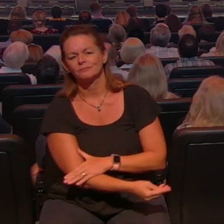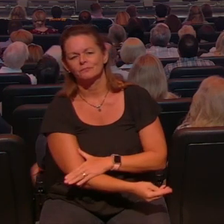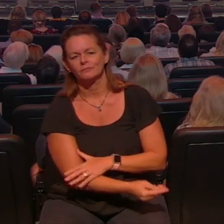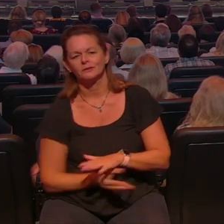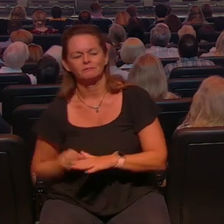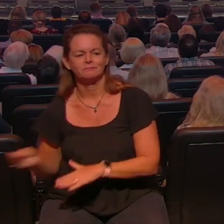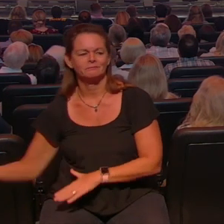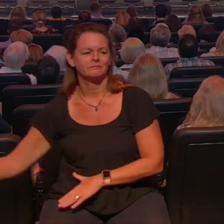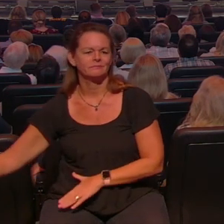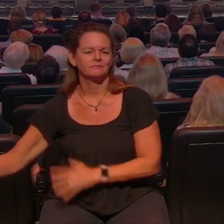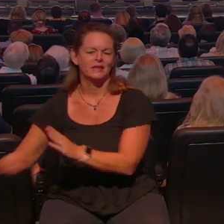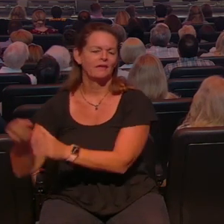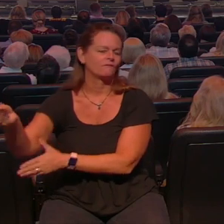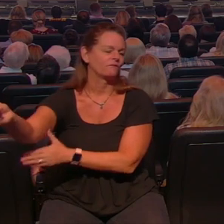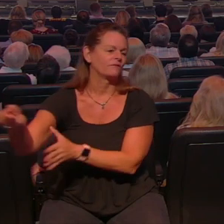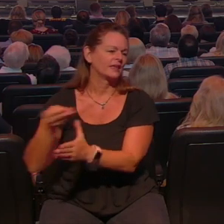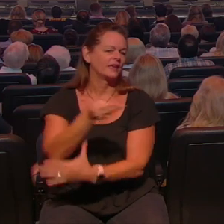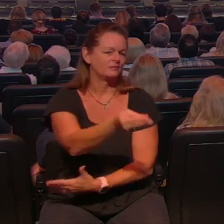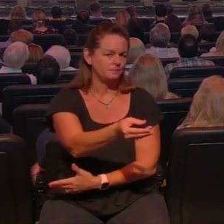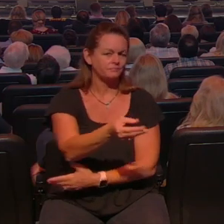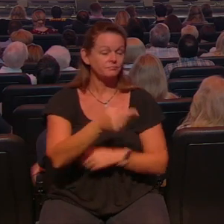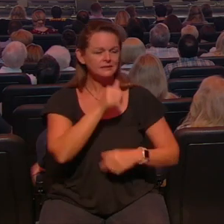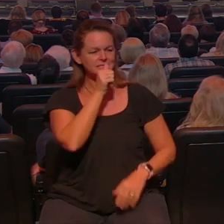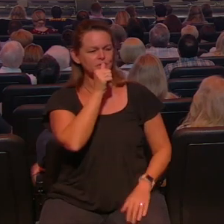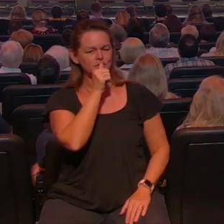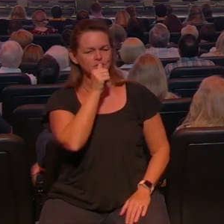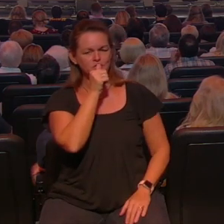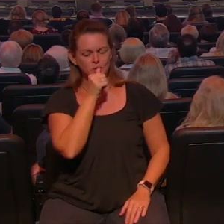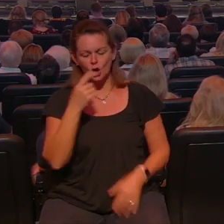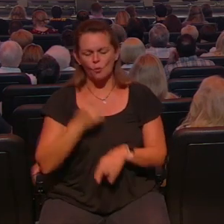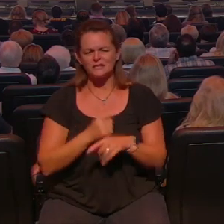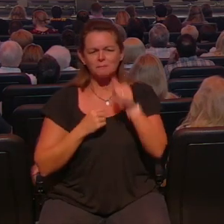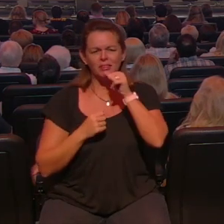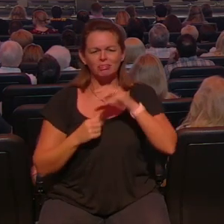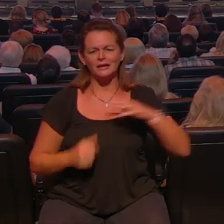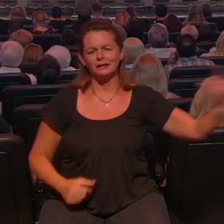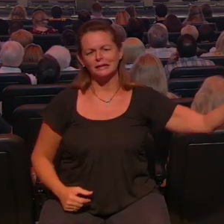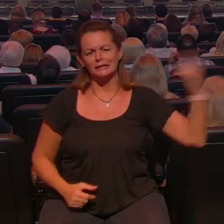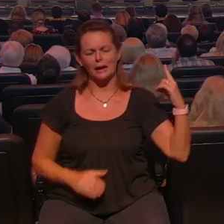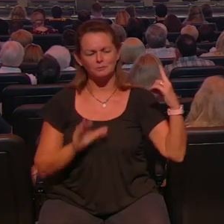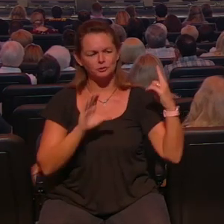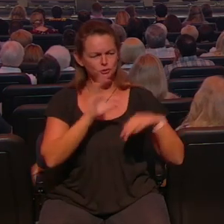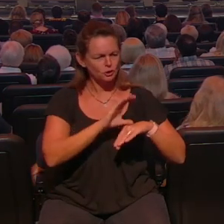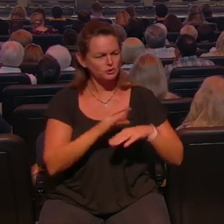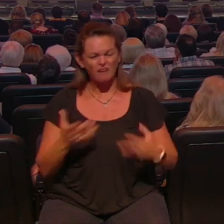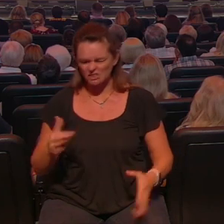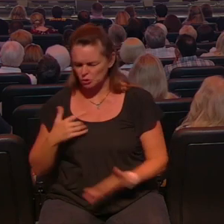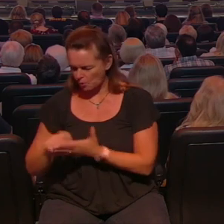it until when I wrote the blessed life one day a lady came to the church and she wanted to buy 10 of the books